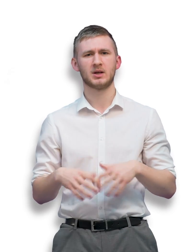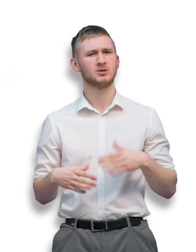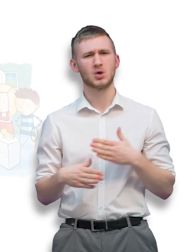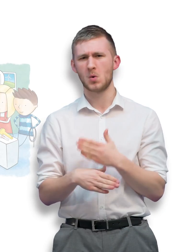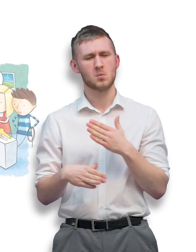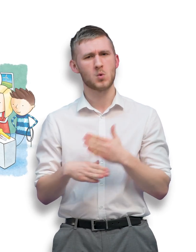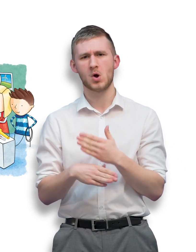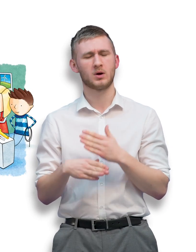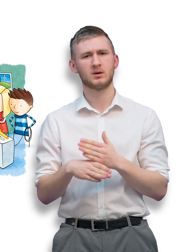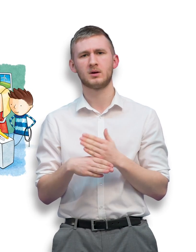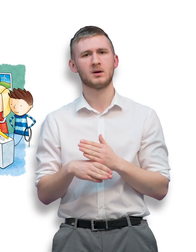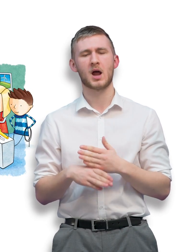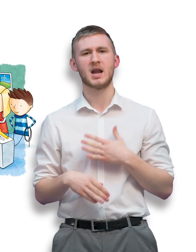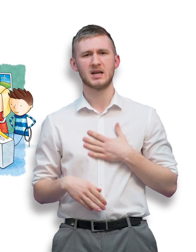wouldn't work without power